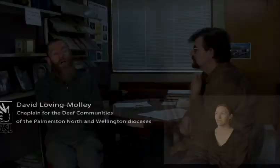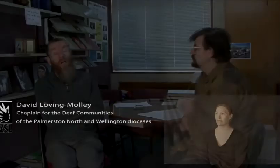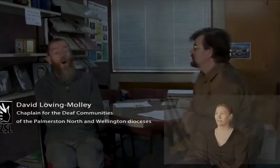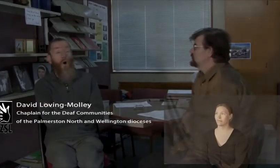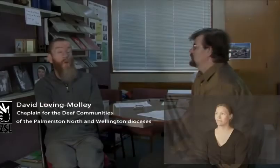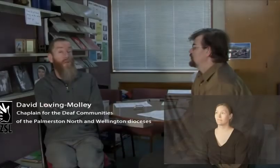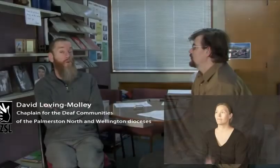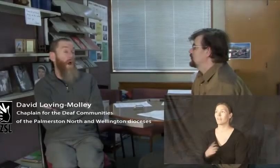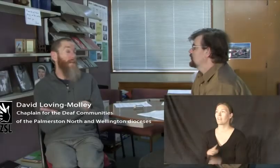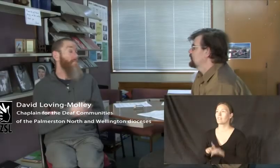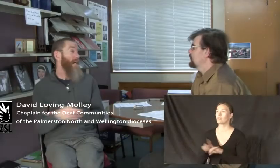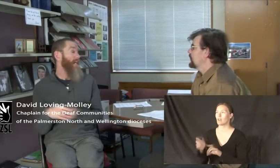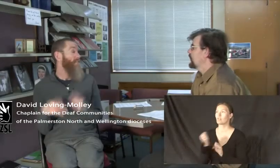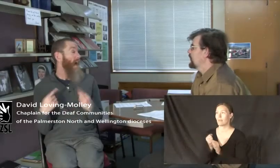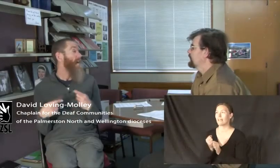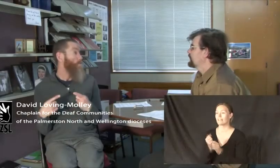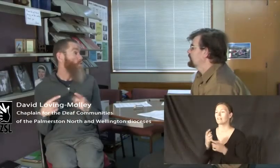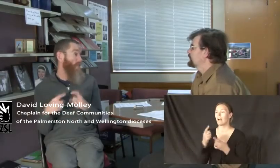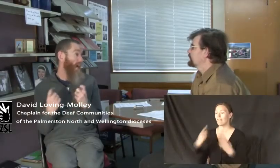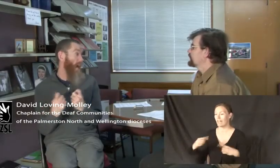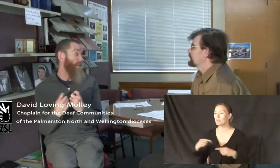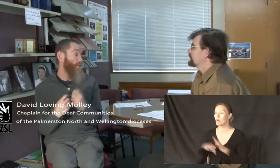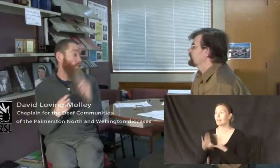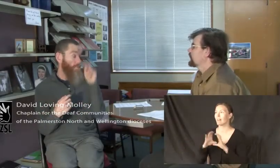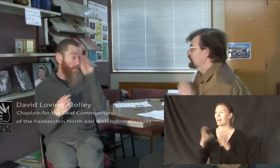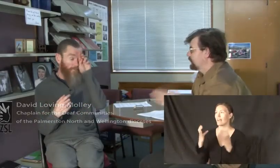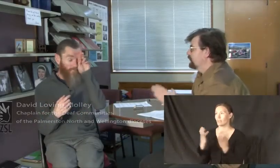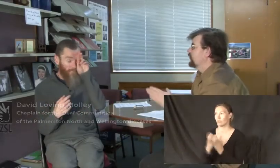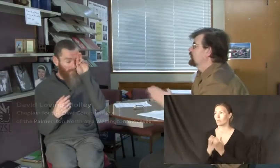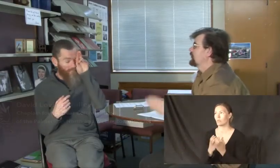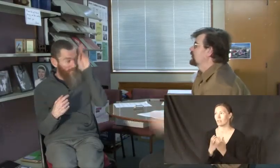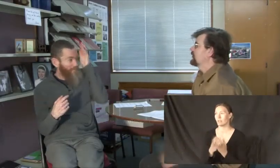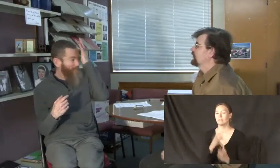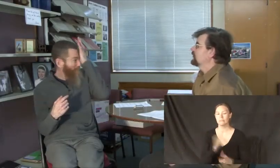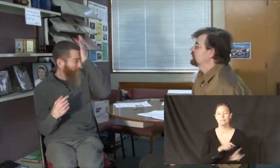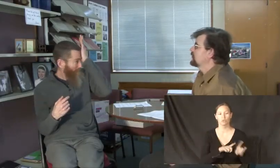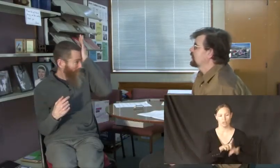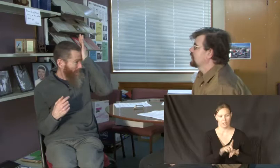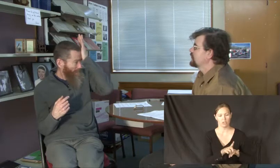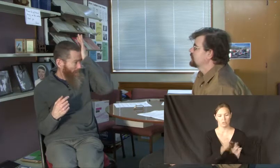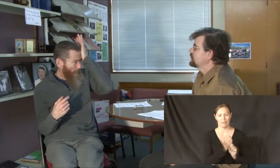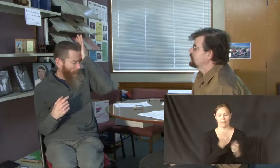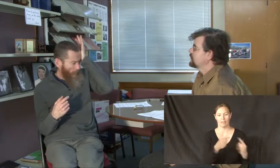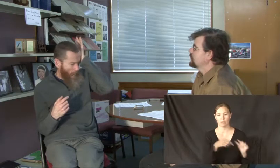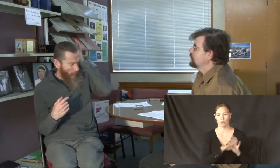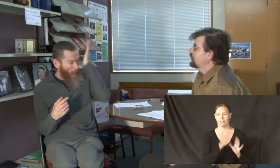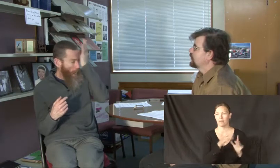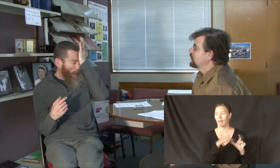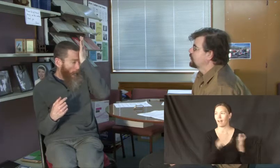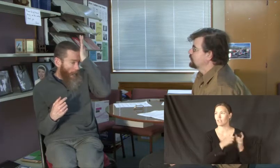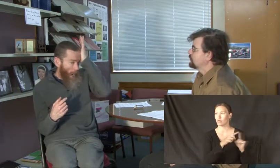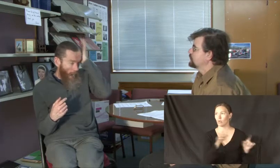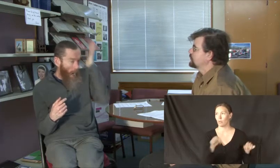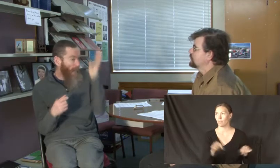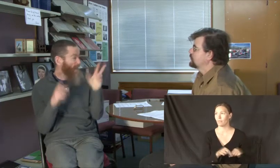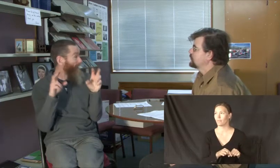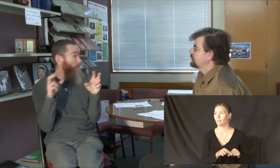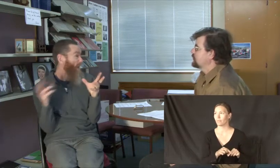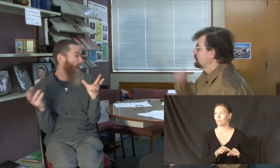Oh they're trying to make it available in the classroom. The right to make it available in the classroom. Yeah. As a subject.